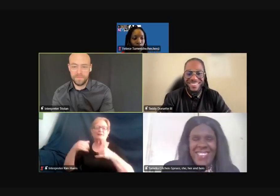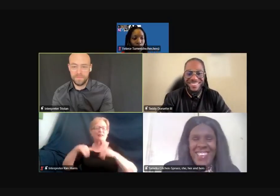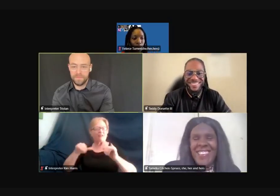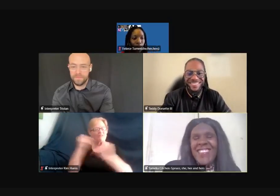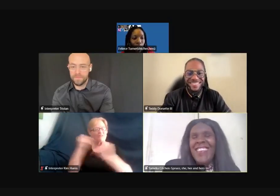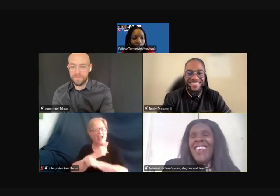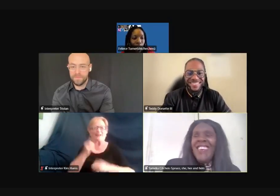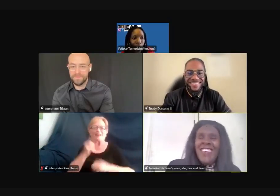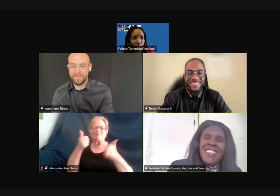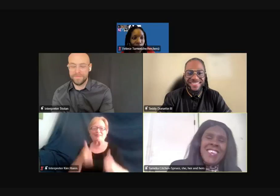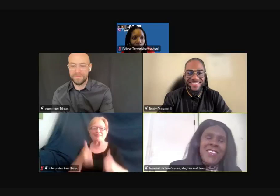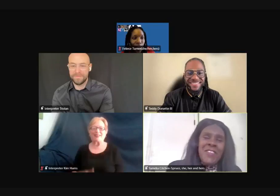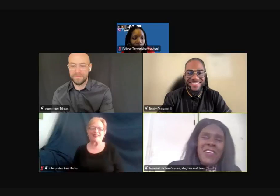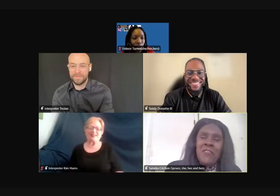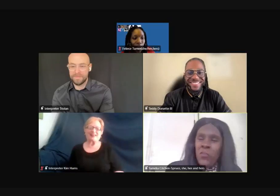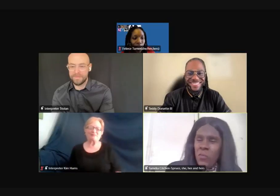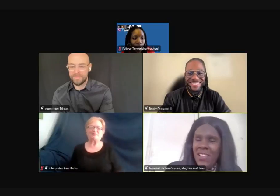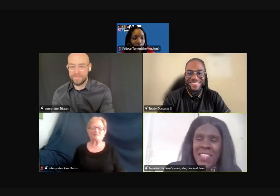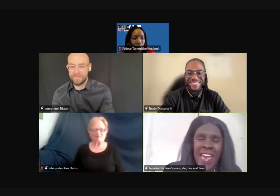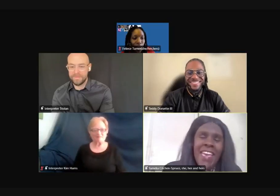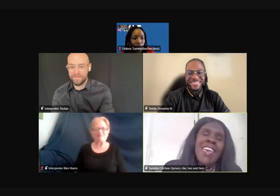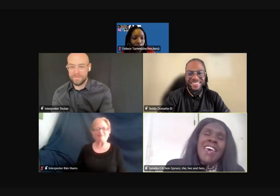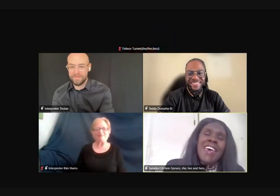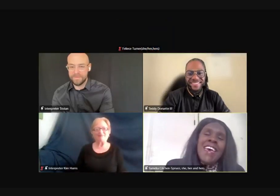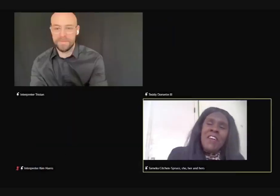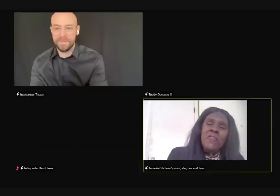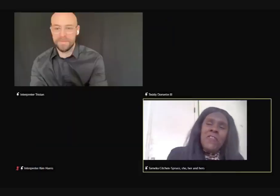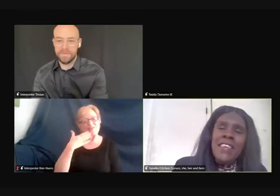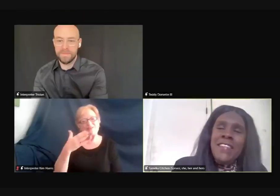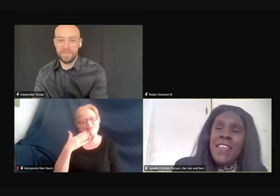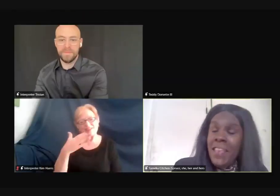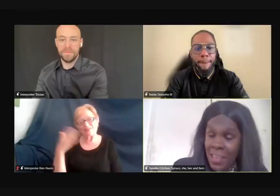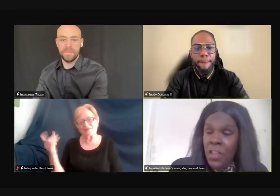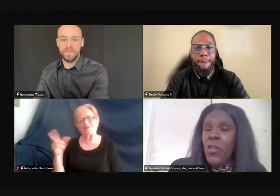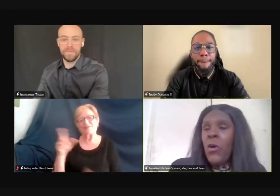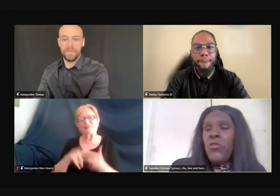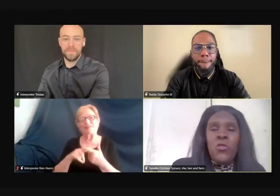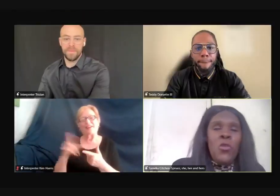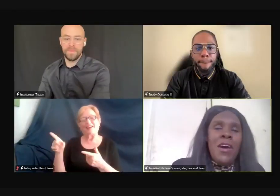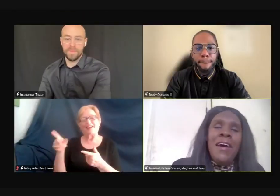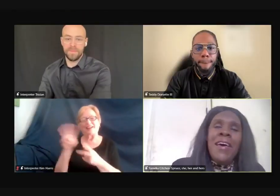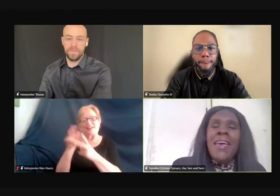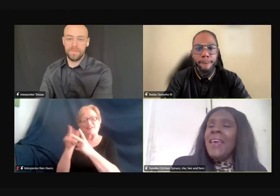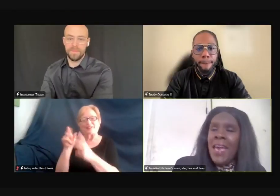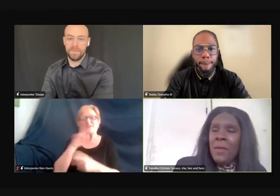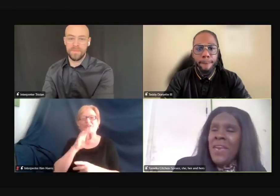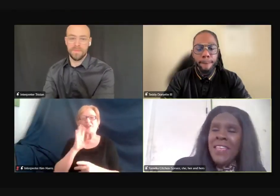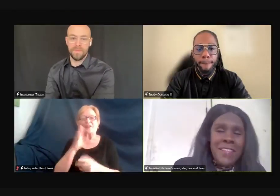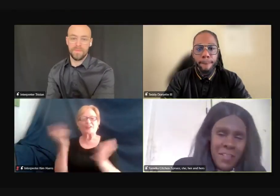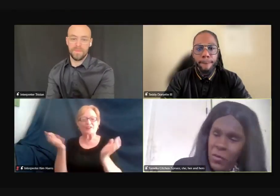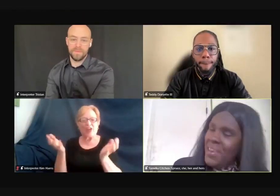Yes. Yes. Thank you for reading that, uh, Felice and those who, uh, commented. So